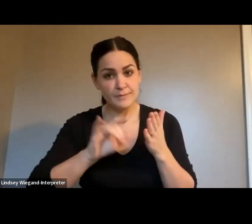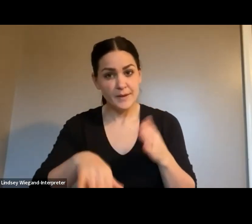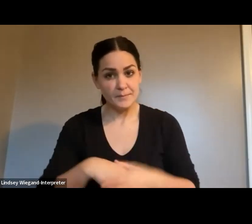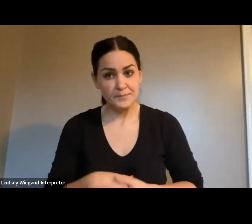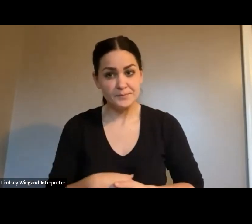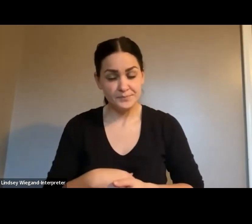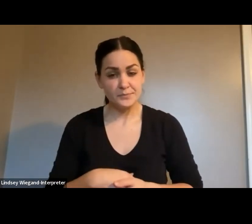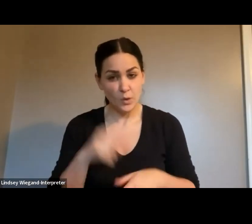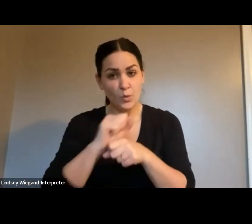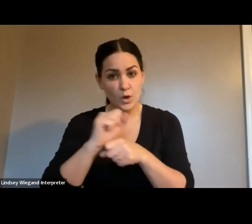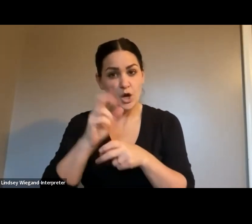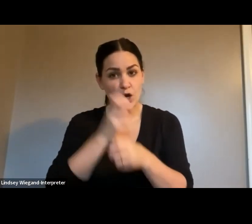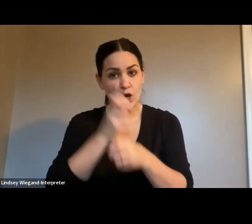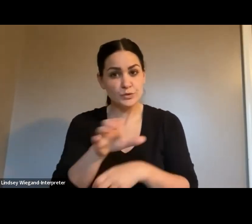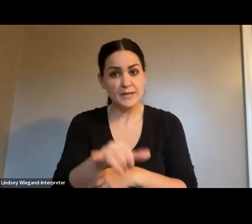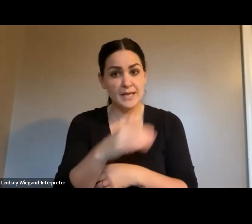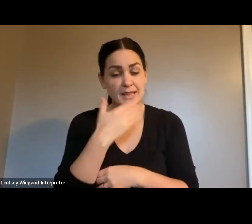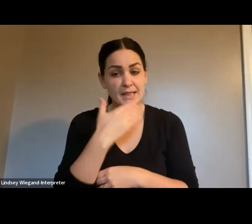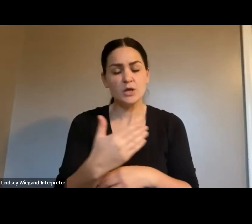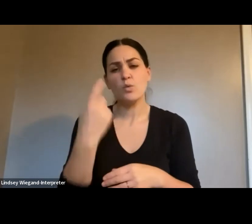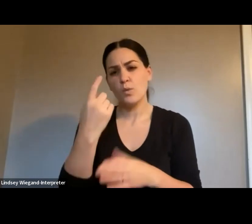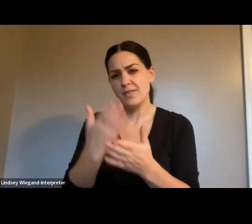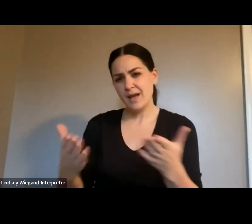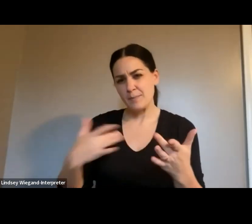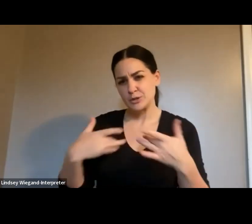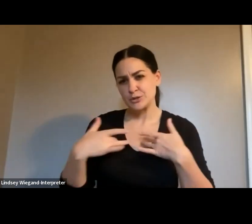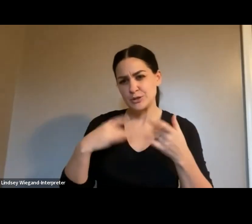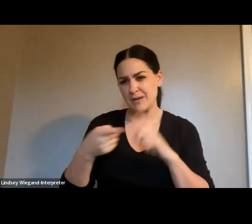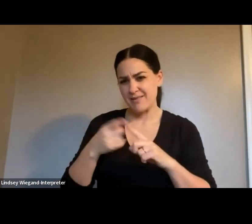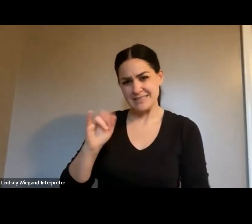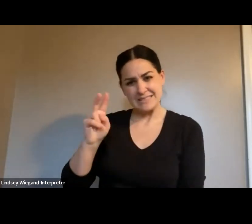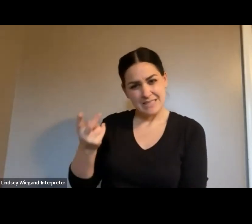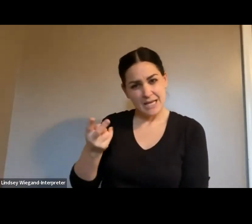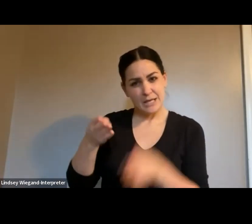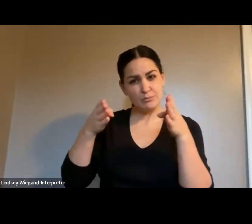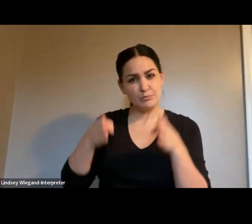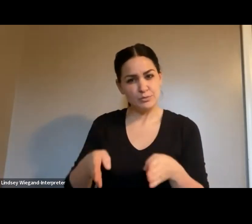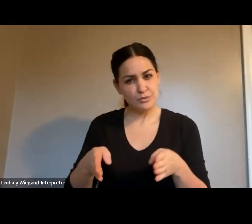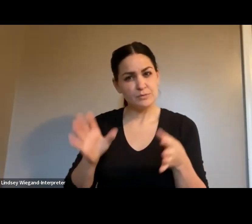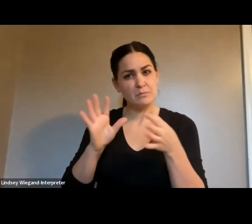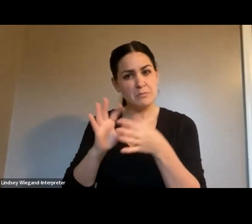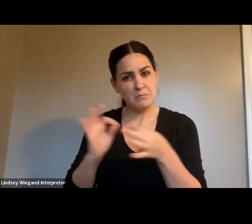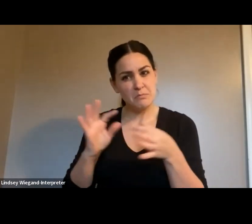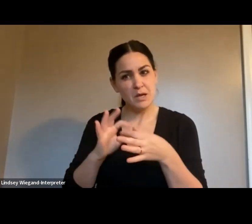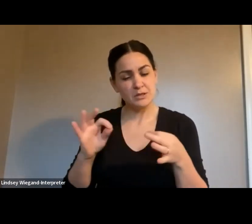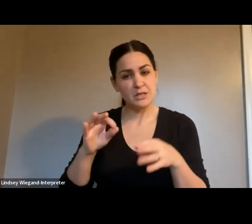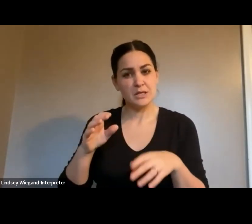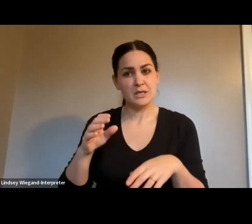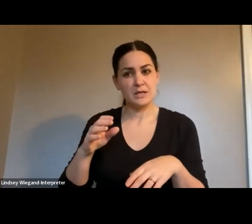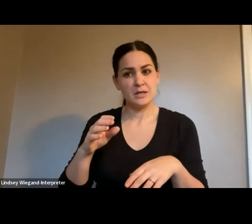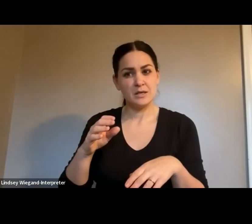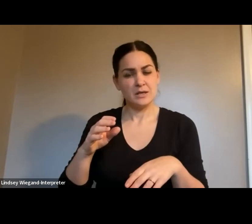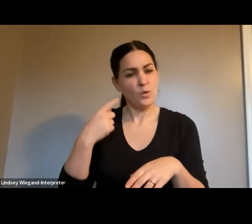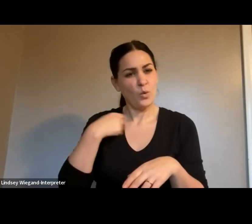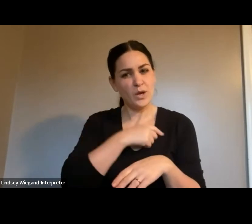get some things going, but there's one thing that's concerning me. That's a second person that has said people are saying we're removing